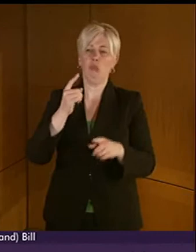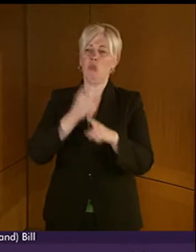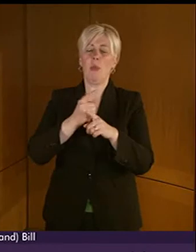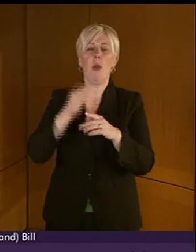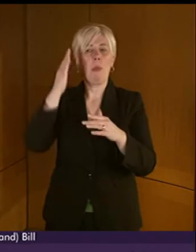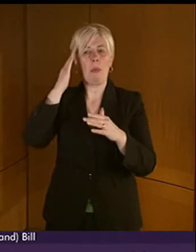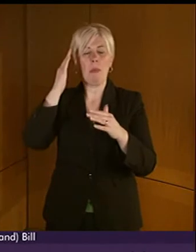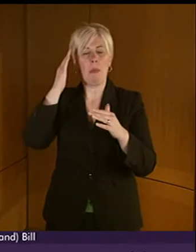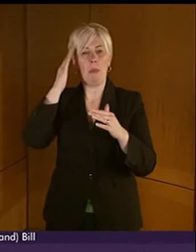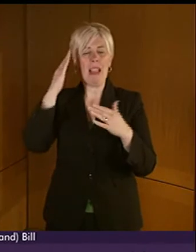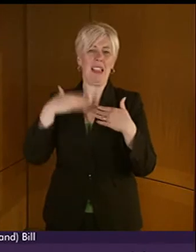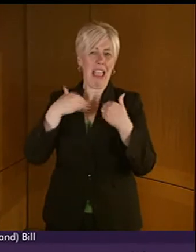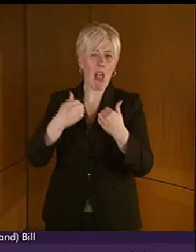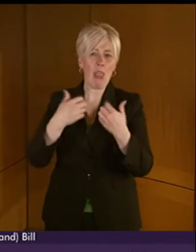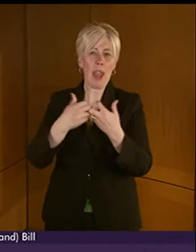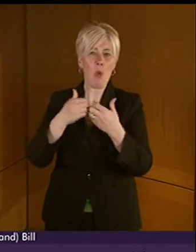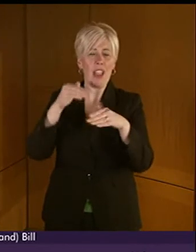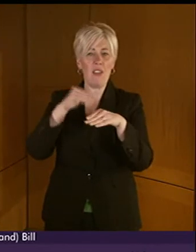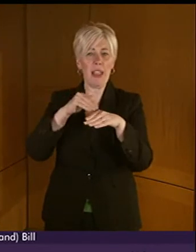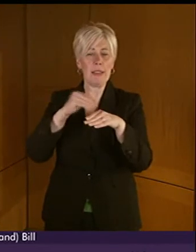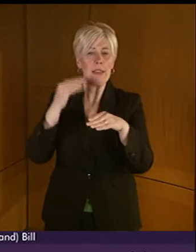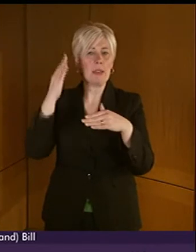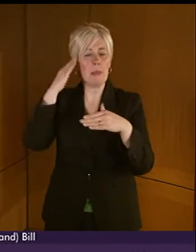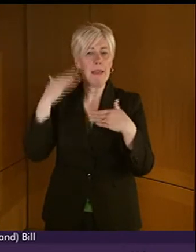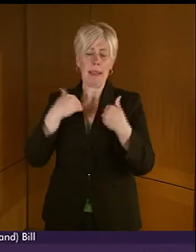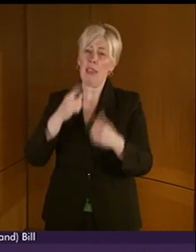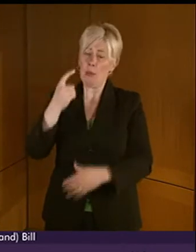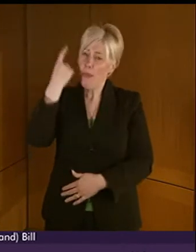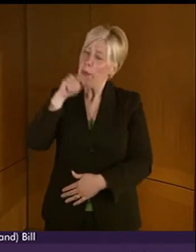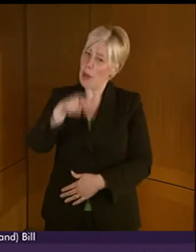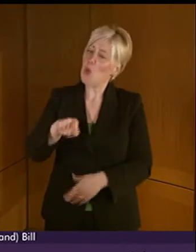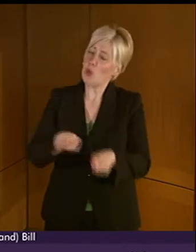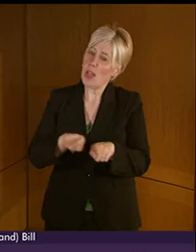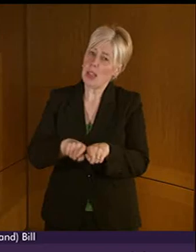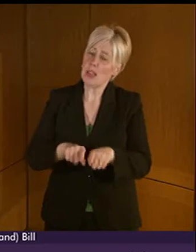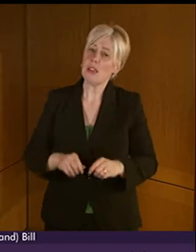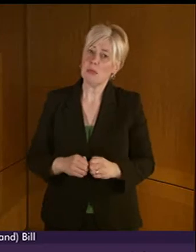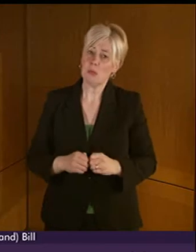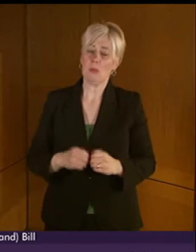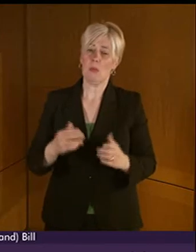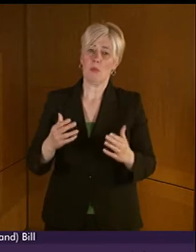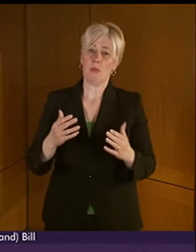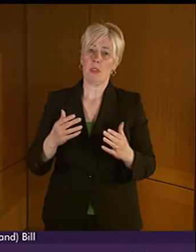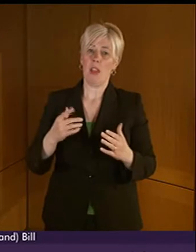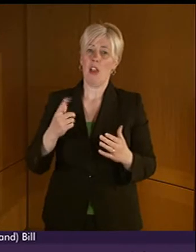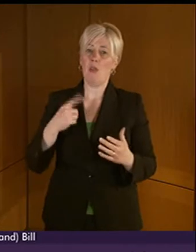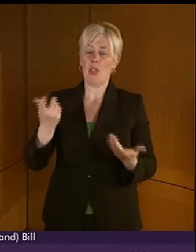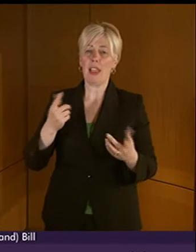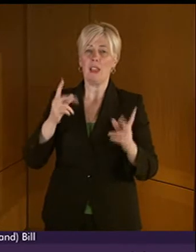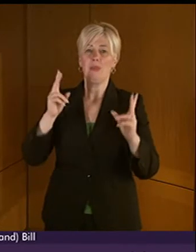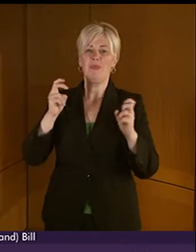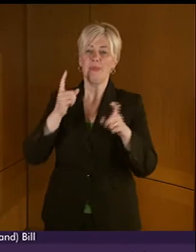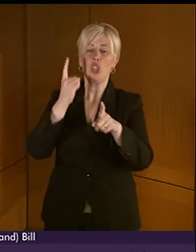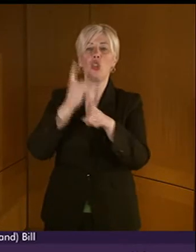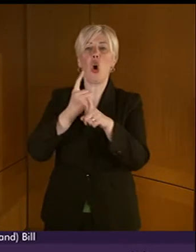exclusion on somebody's mental health and I think that's something we need to bear in mind but if we talk about talking therapies and the